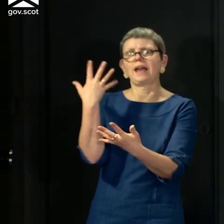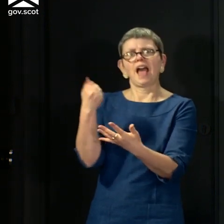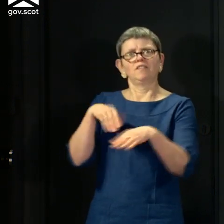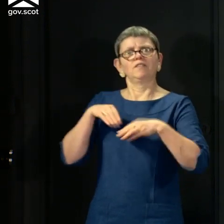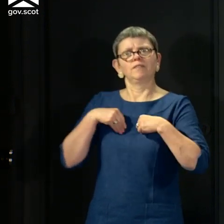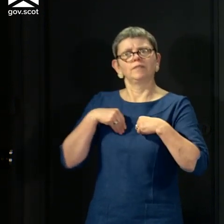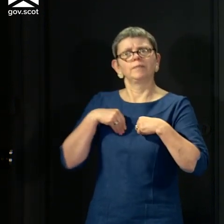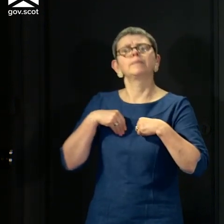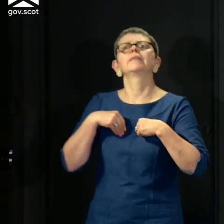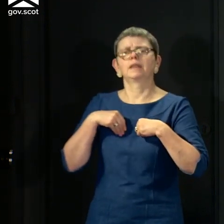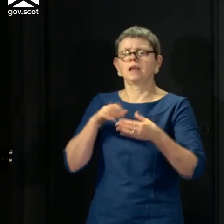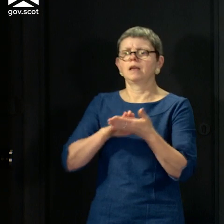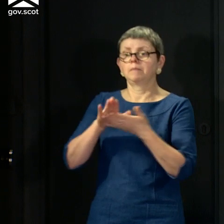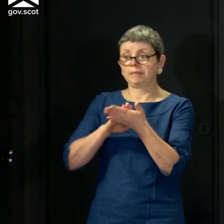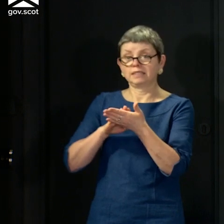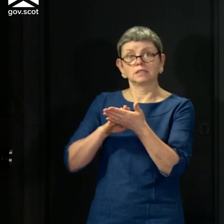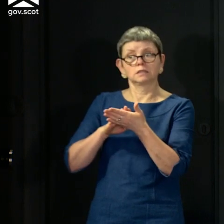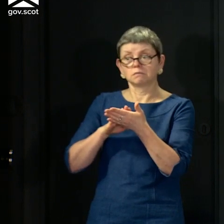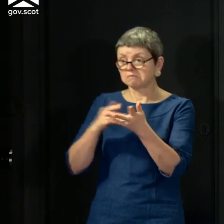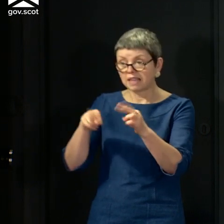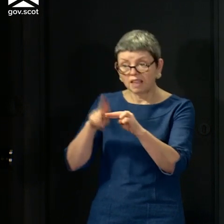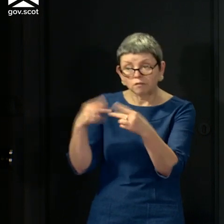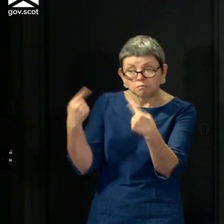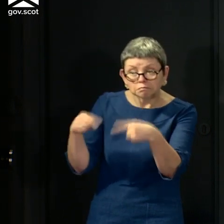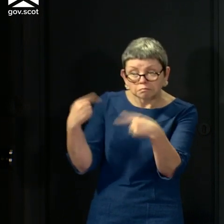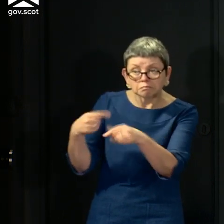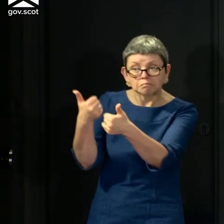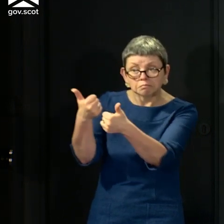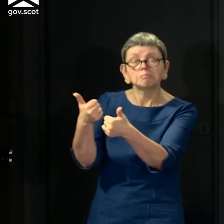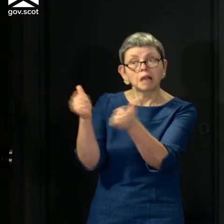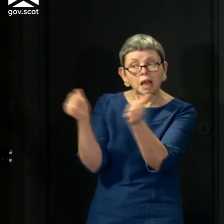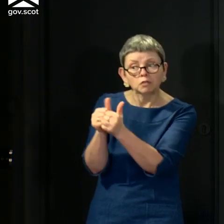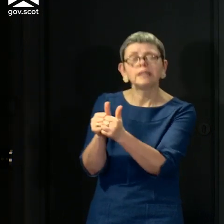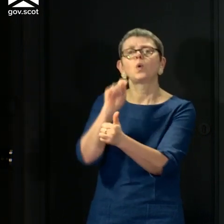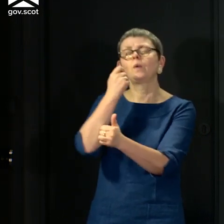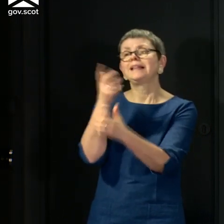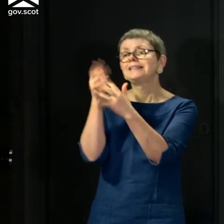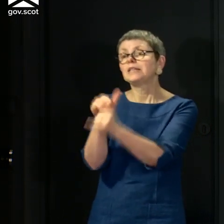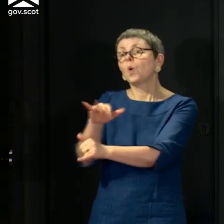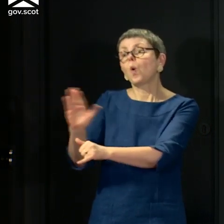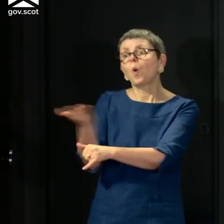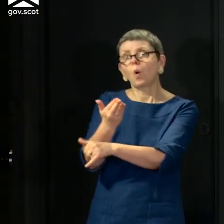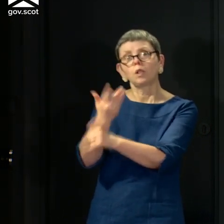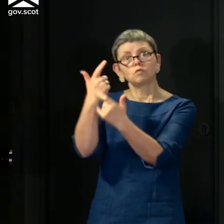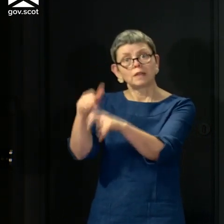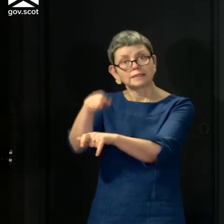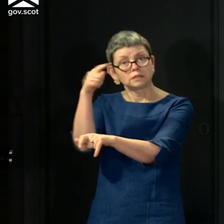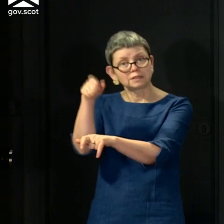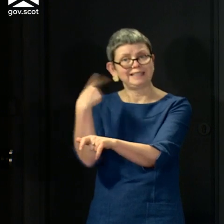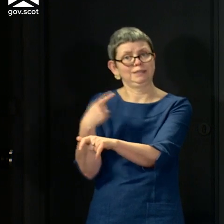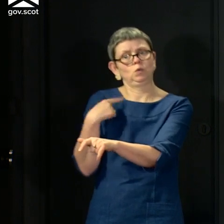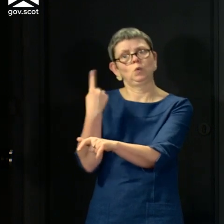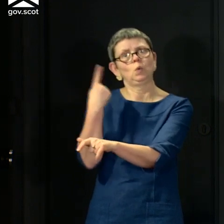and this will involve testing, subject of course to individuals' consent, all residents and staff, whether or not they have symptoms.